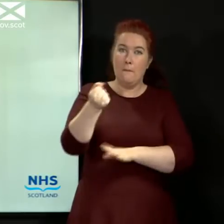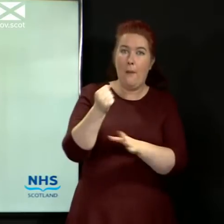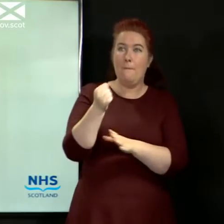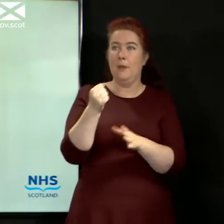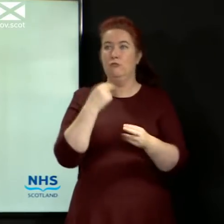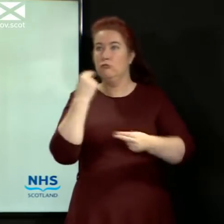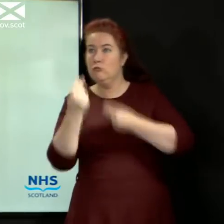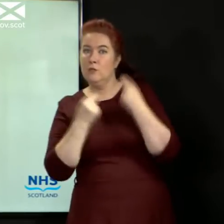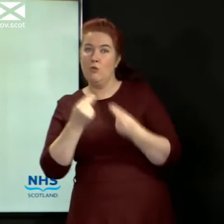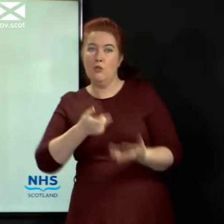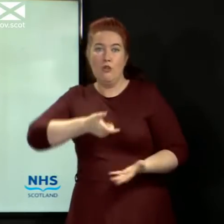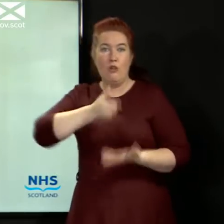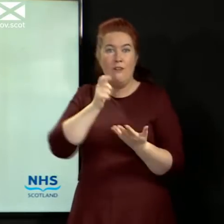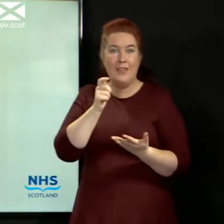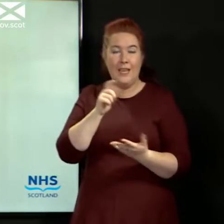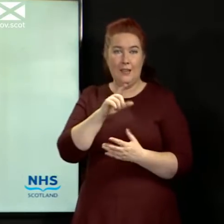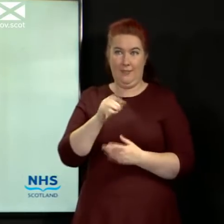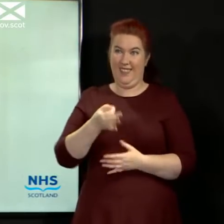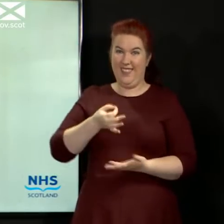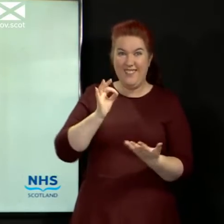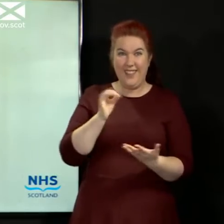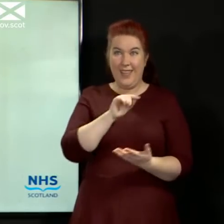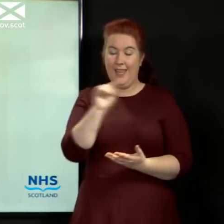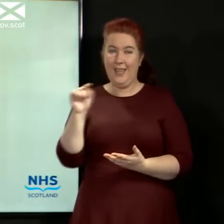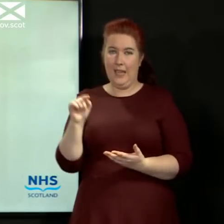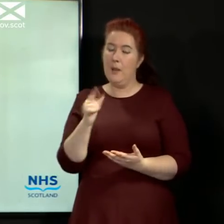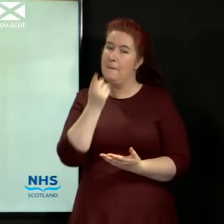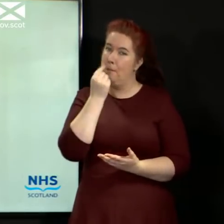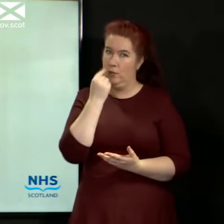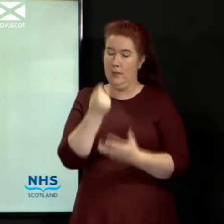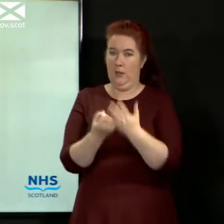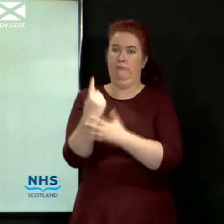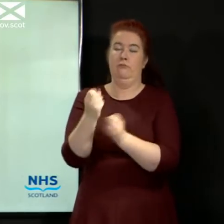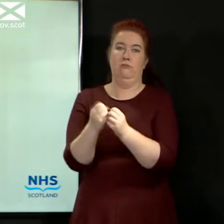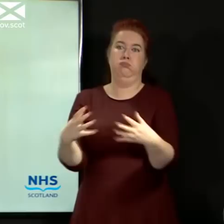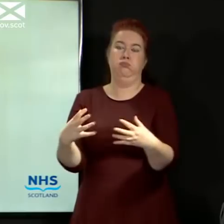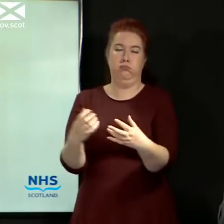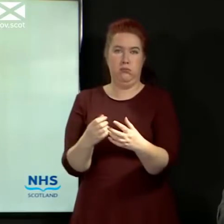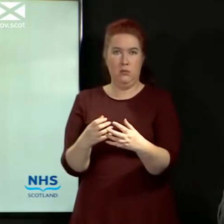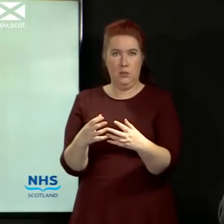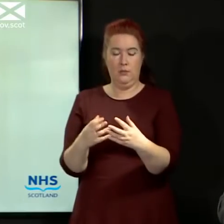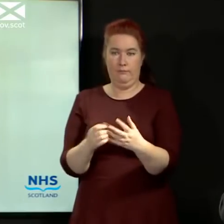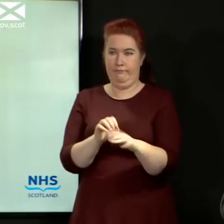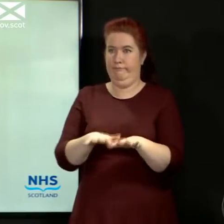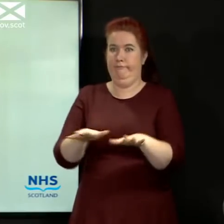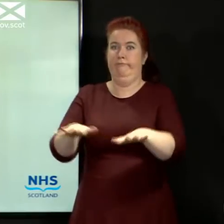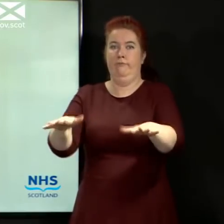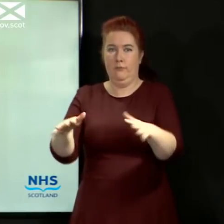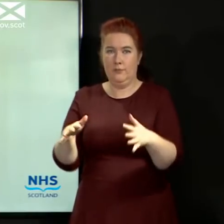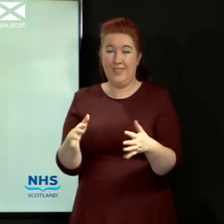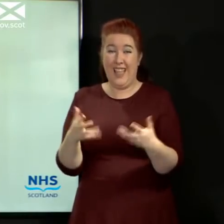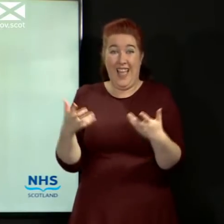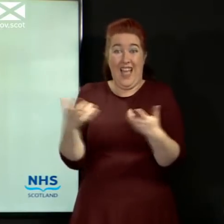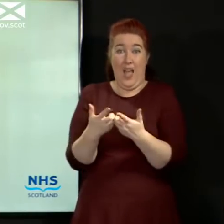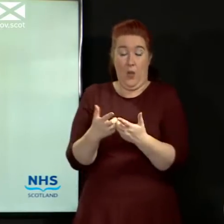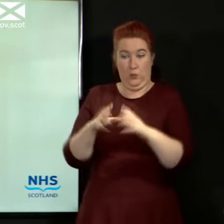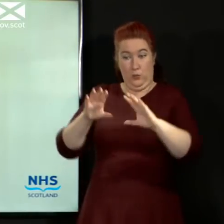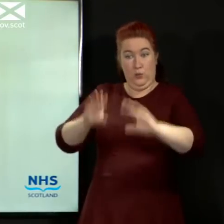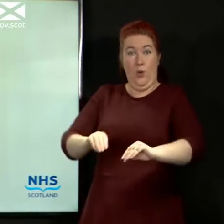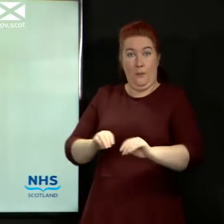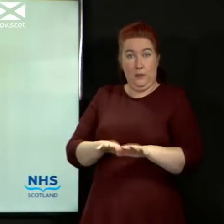there's always the possibility that we'll start to see outbreaks of infection. Now the best way that we can stop those outbreaks from spreading